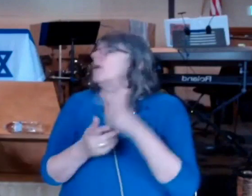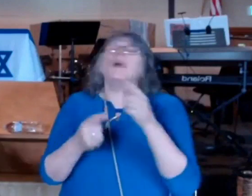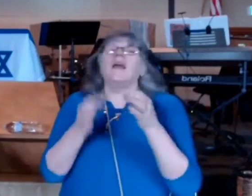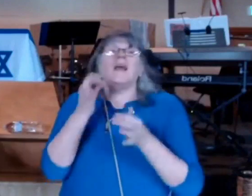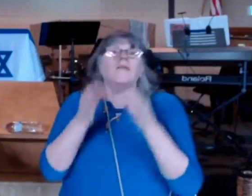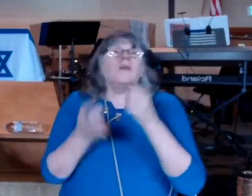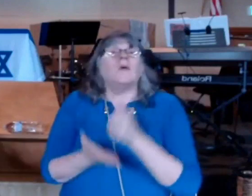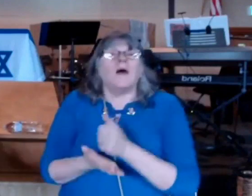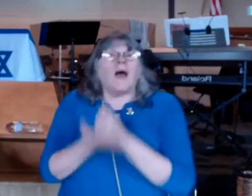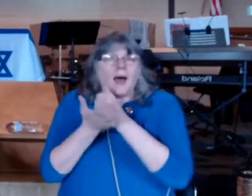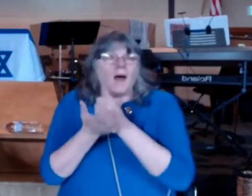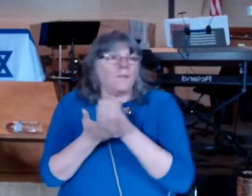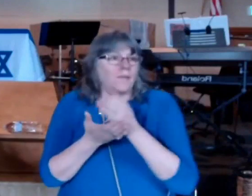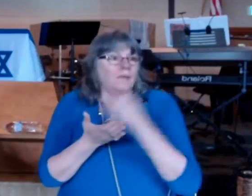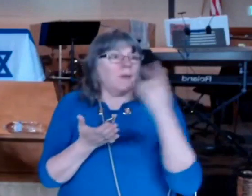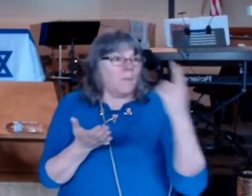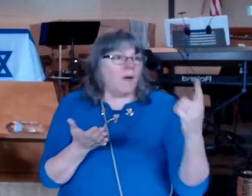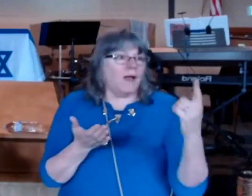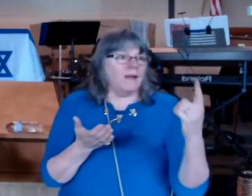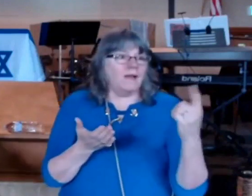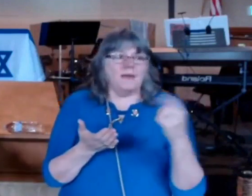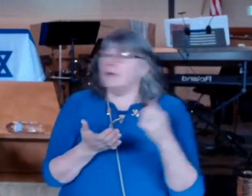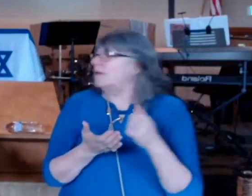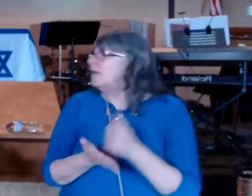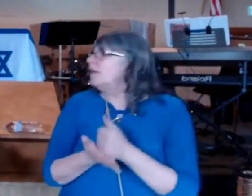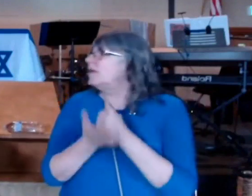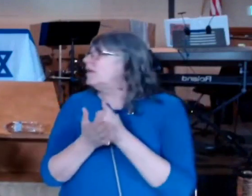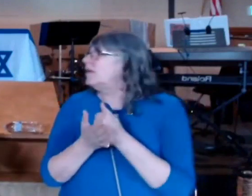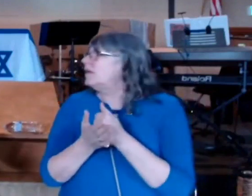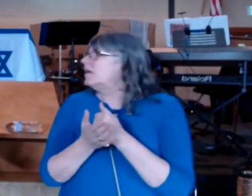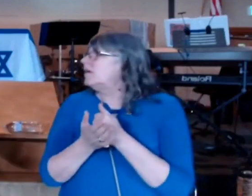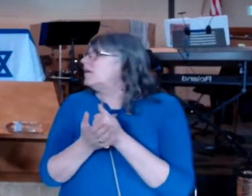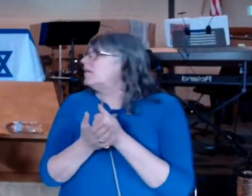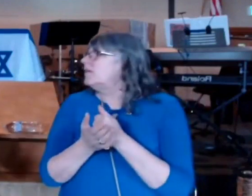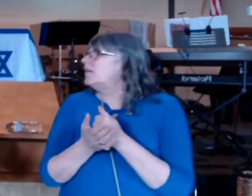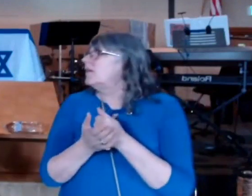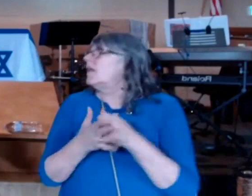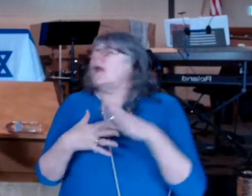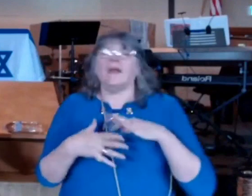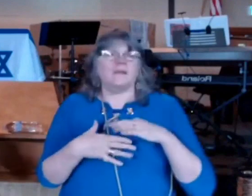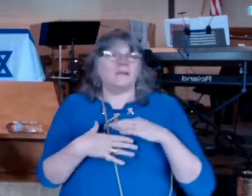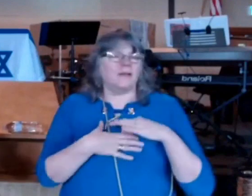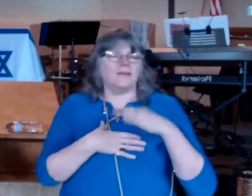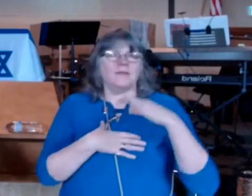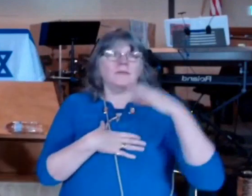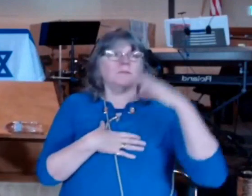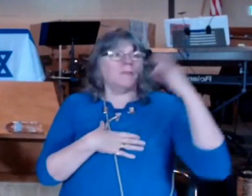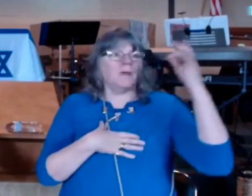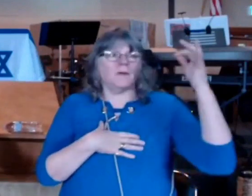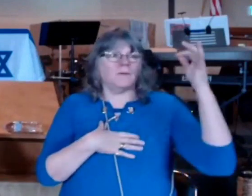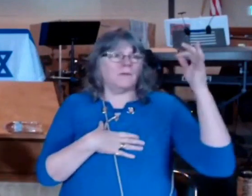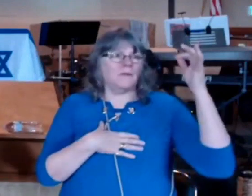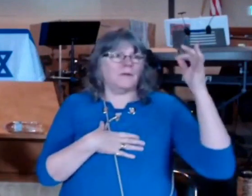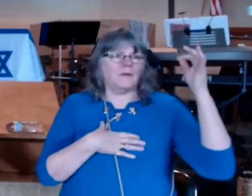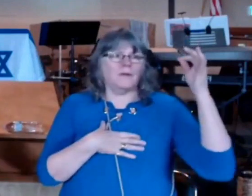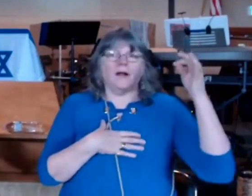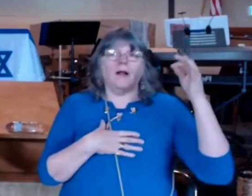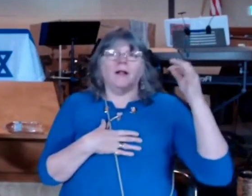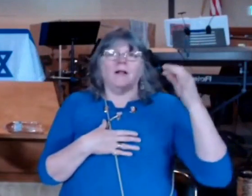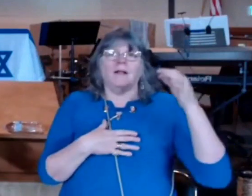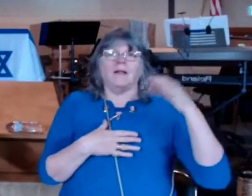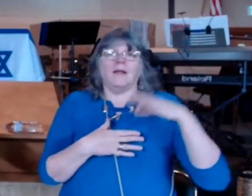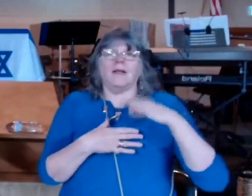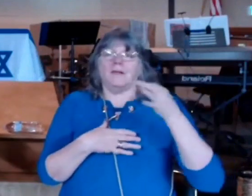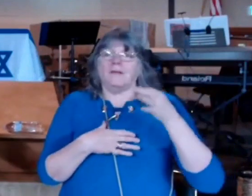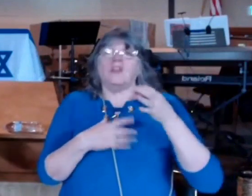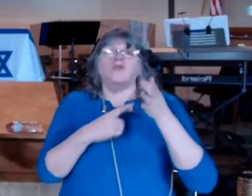somebody help the situation it's a spiritual manifestation of the spirit of God